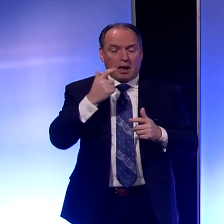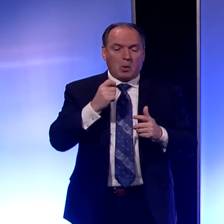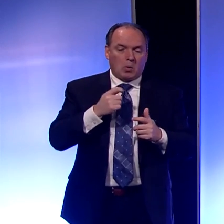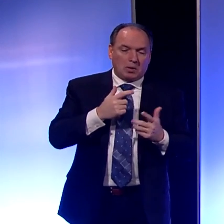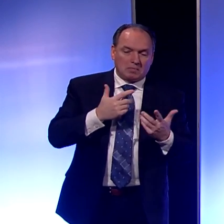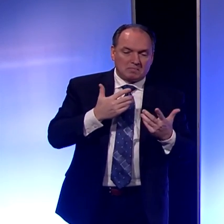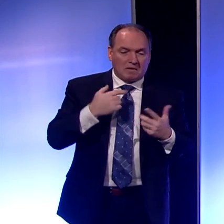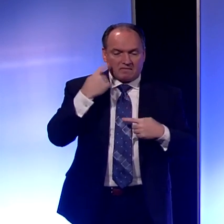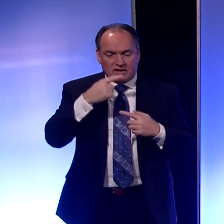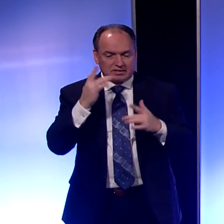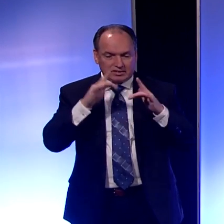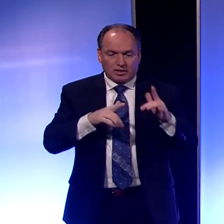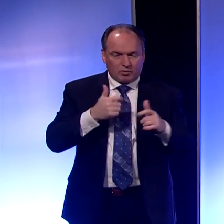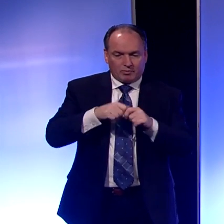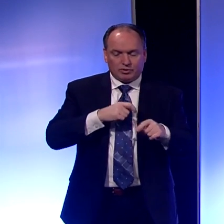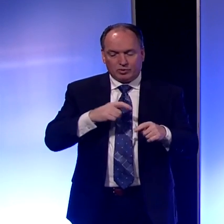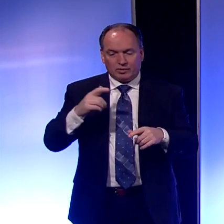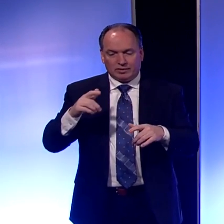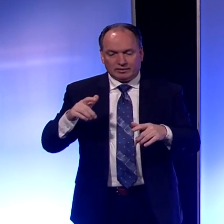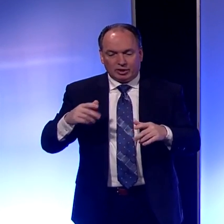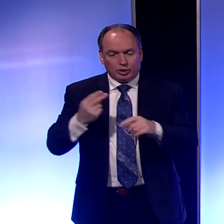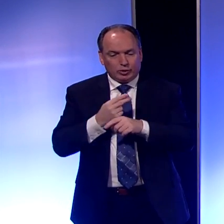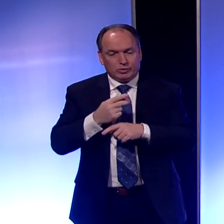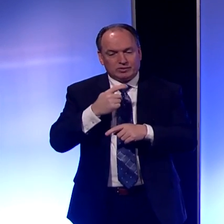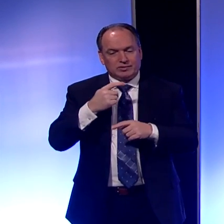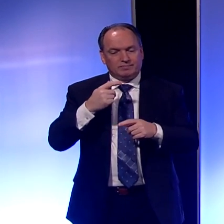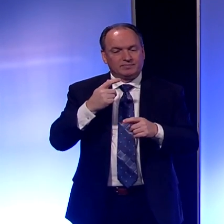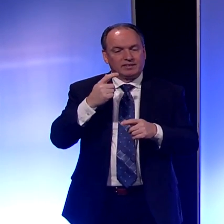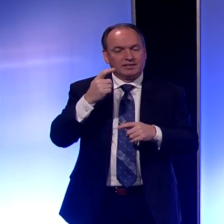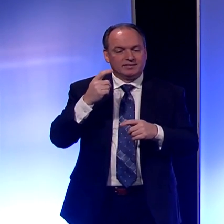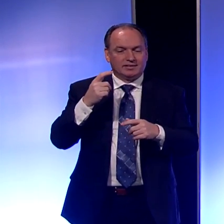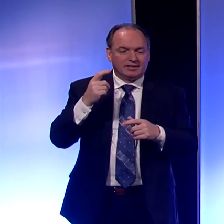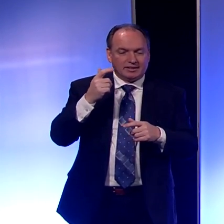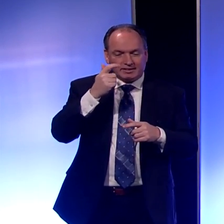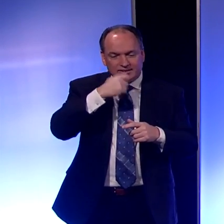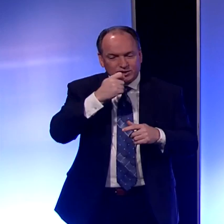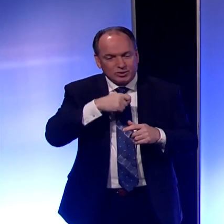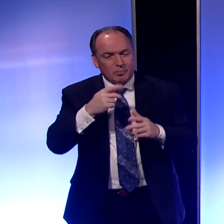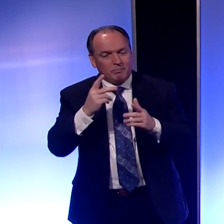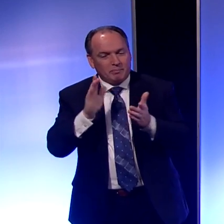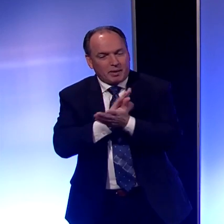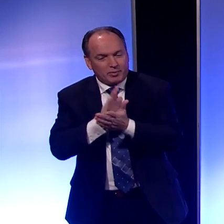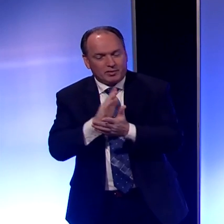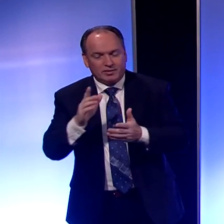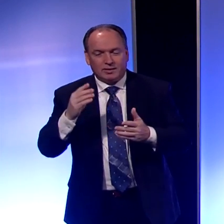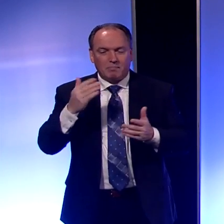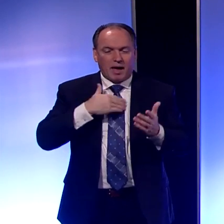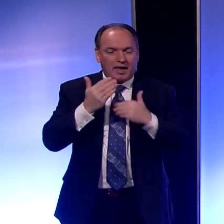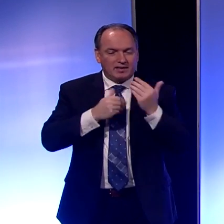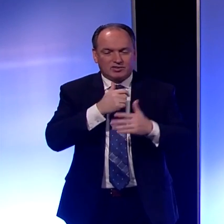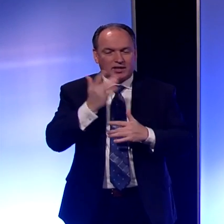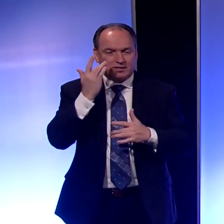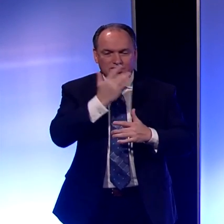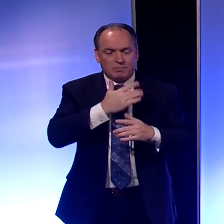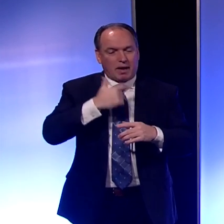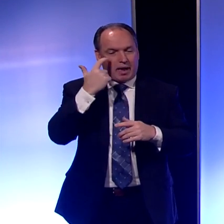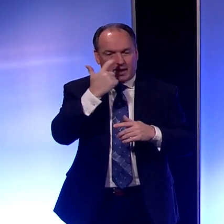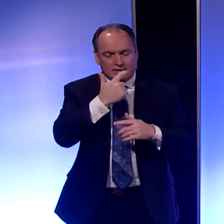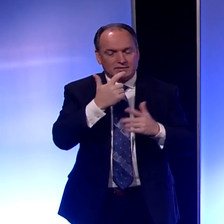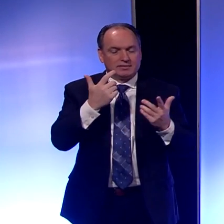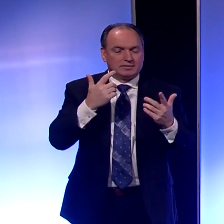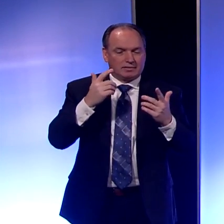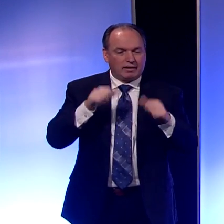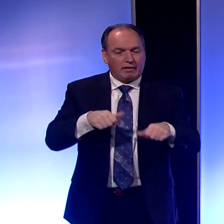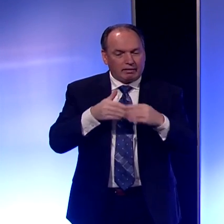I try to remember to grab that tissue and just itch my eye with my tissue so my hands are not touching my eyes, which could then